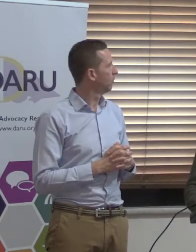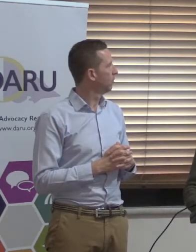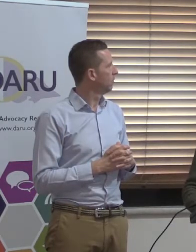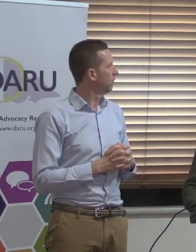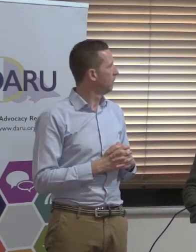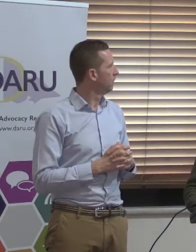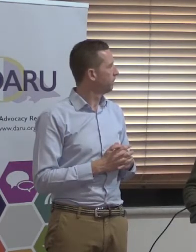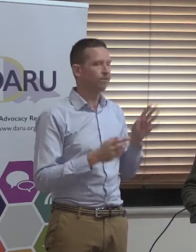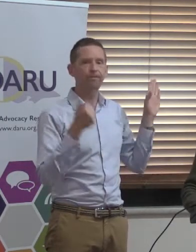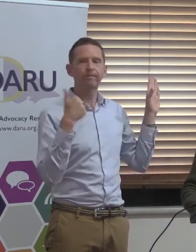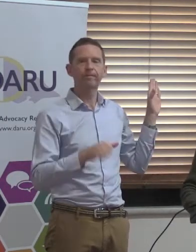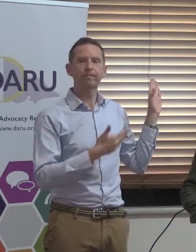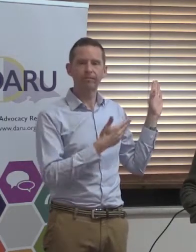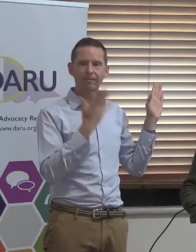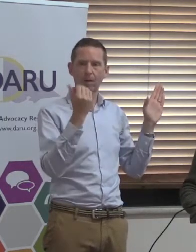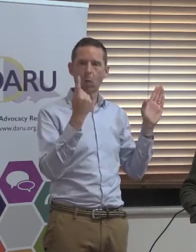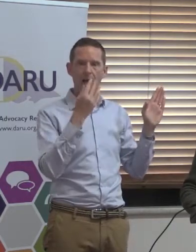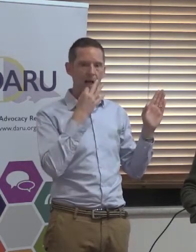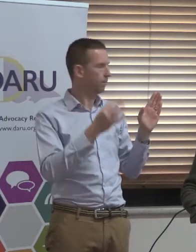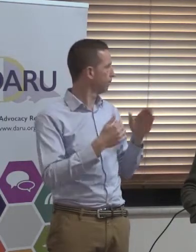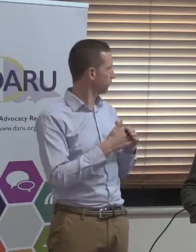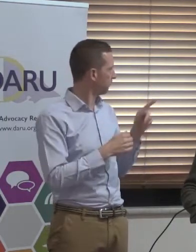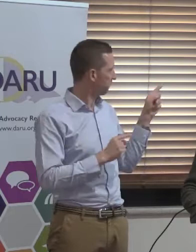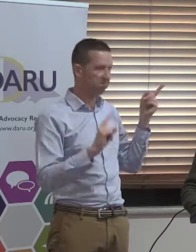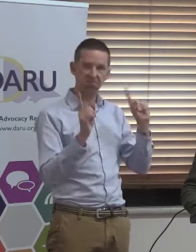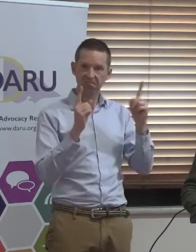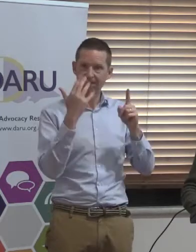So, there we go. So, somebody's asking if there's anyone's got a code of conduct.